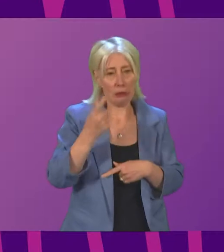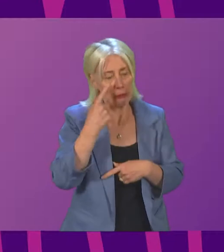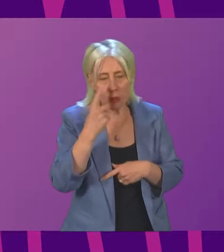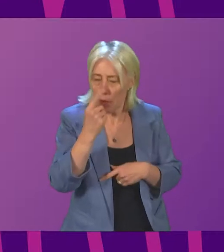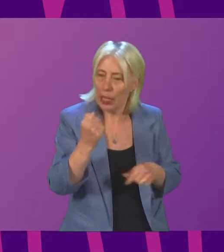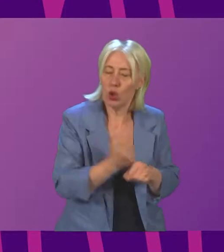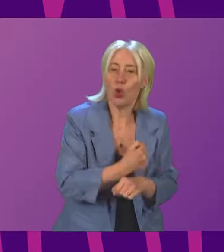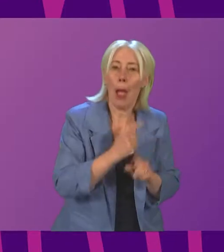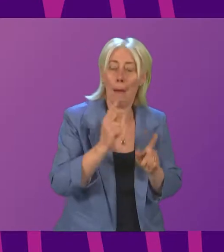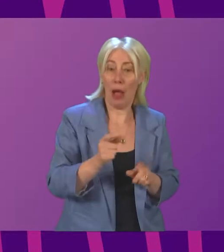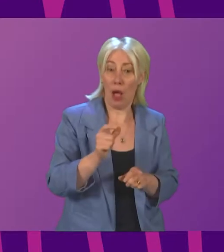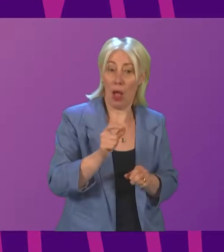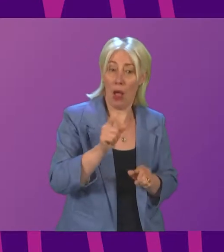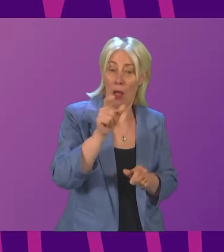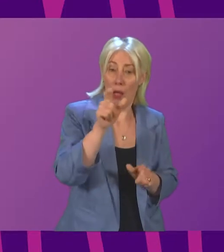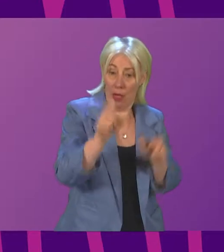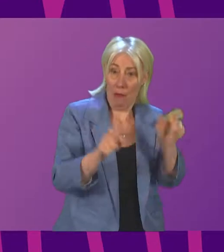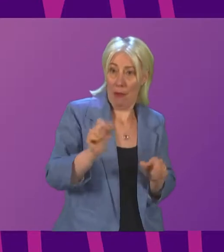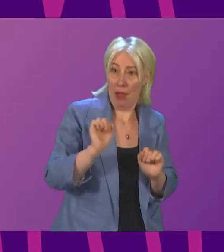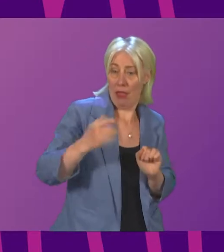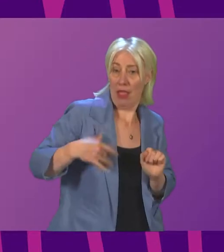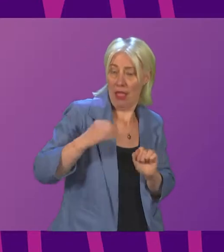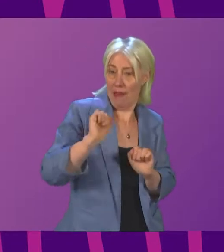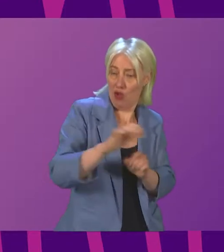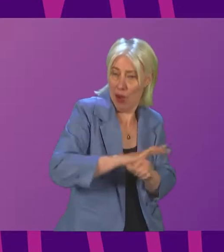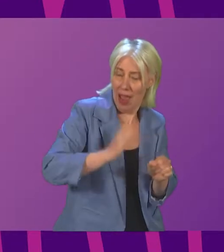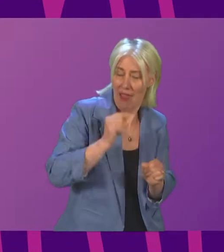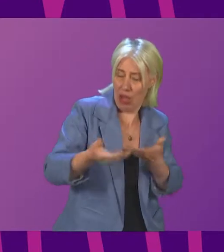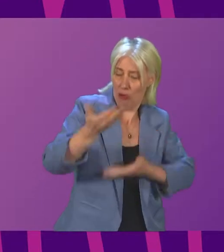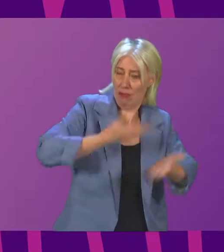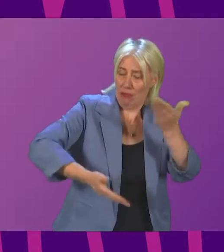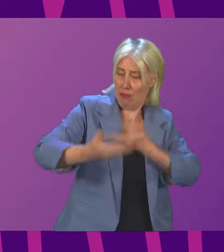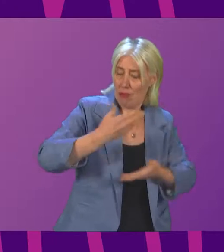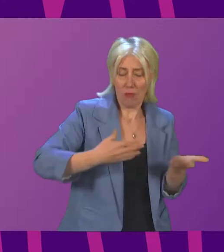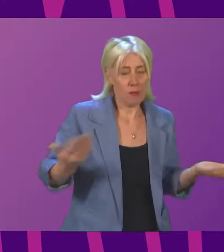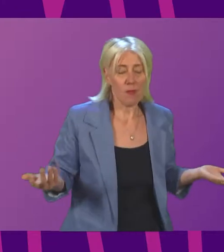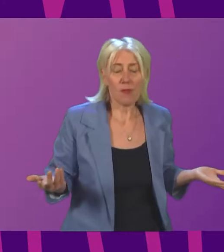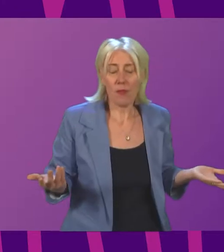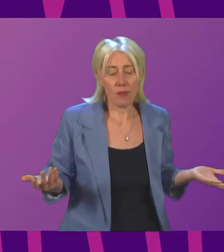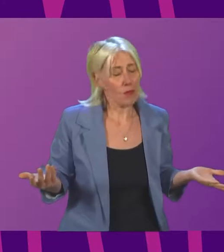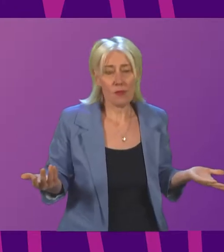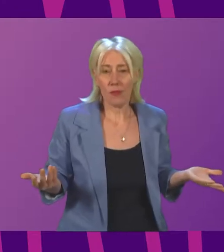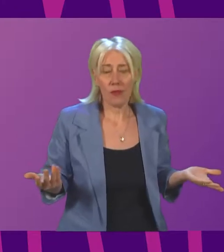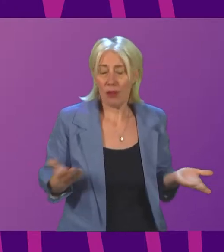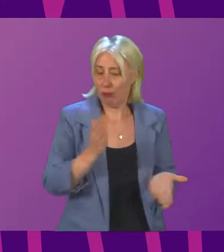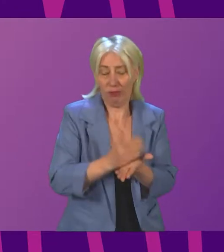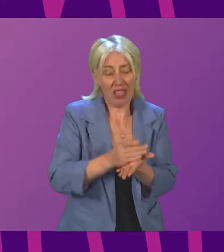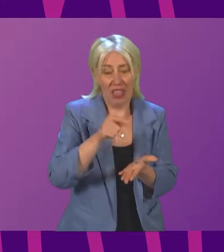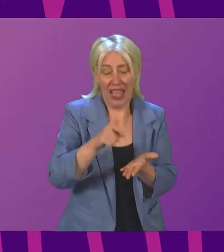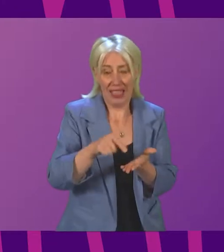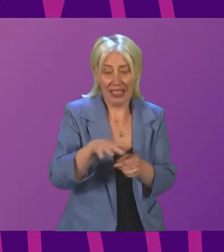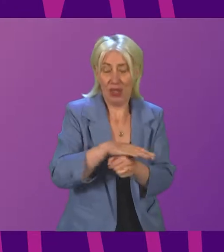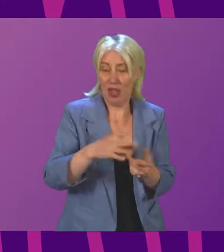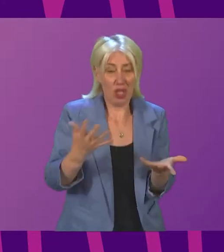the constituent's story that Ms McKay rightly articulates here in this chamber is just, again,